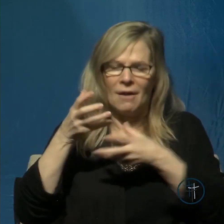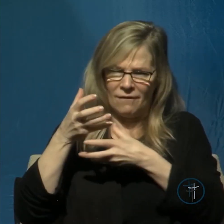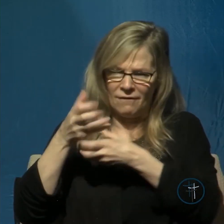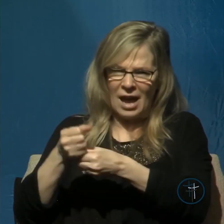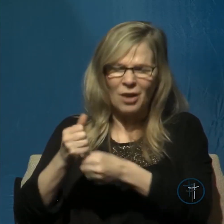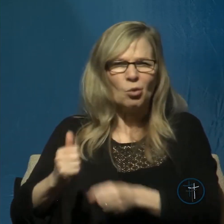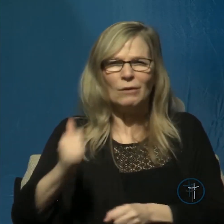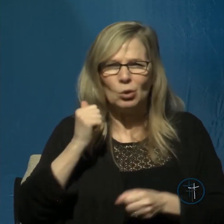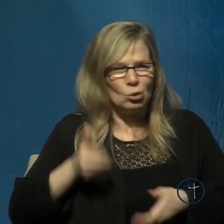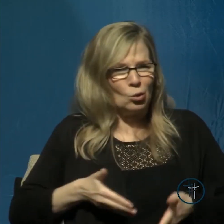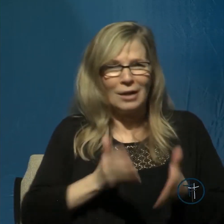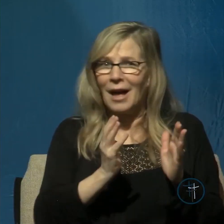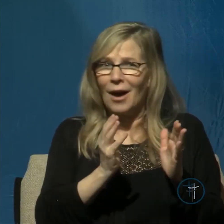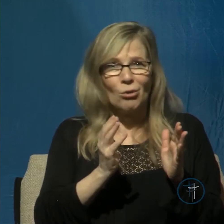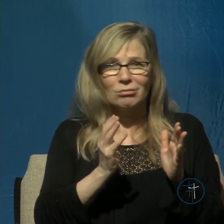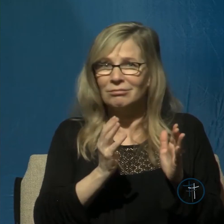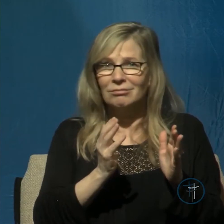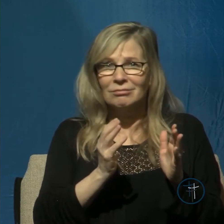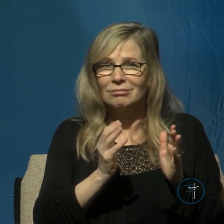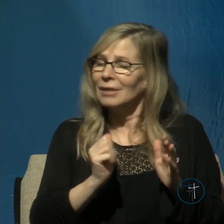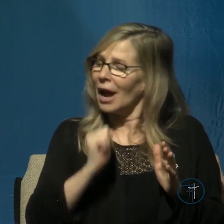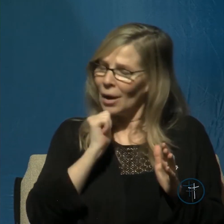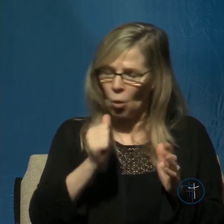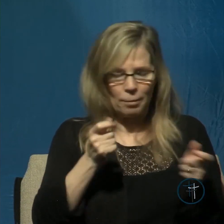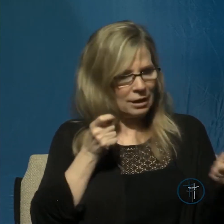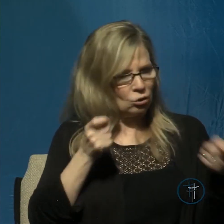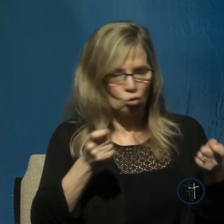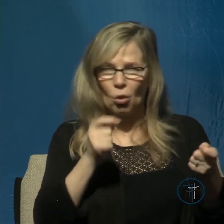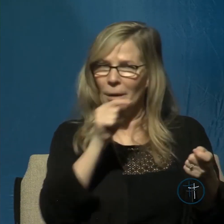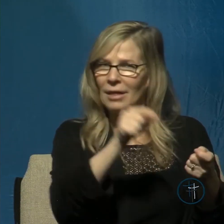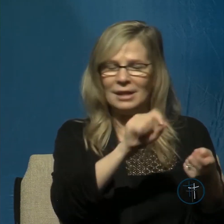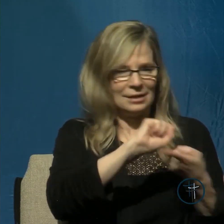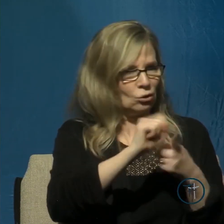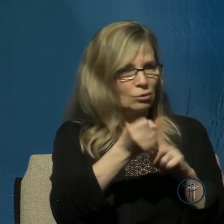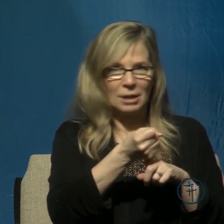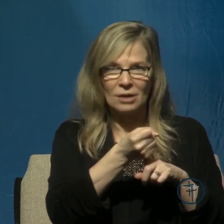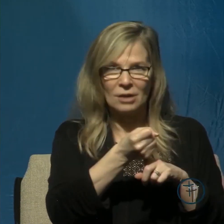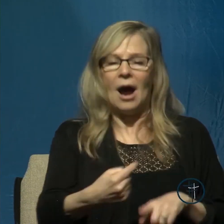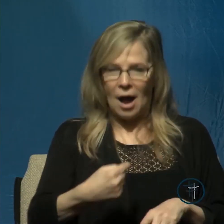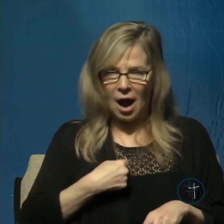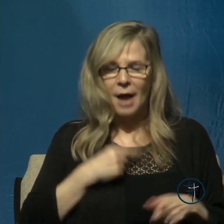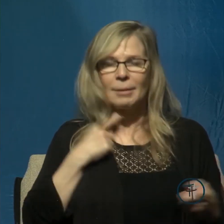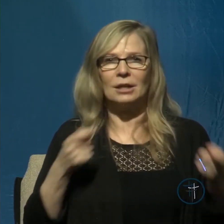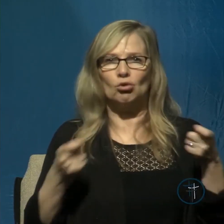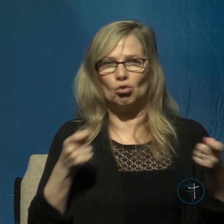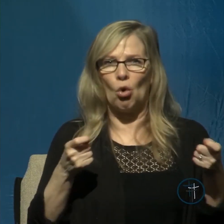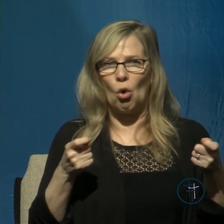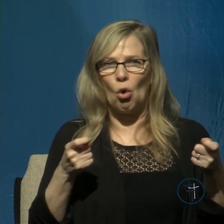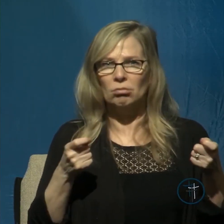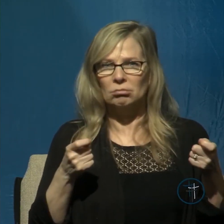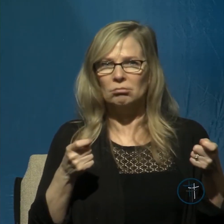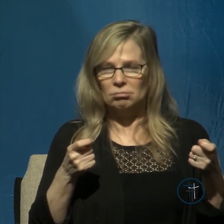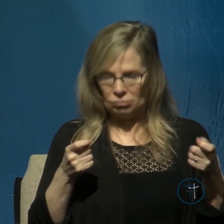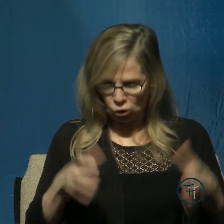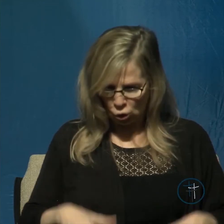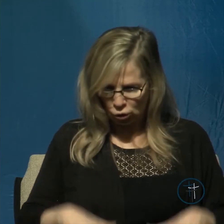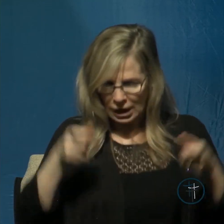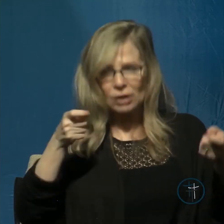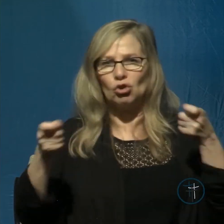that it says I'm not going to be controlled by these circumstances I'm in control so you take charge of yourself and pull yourself